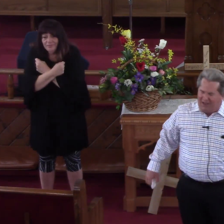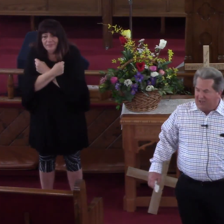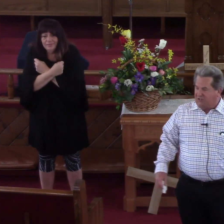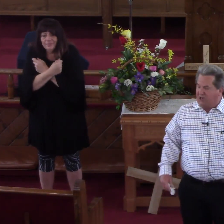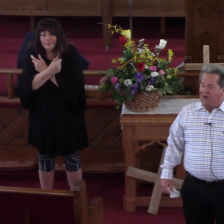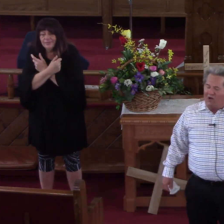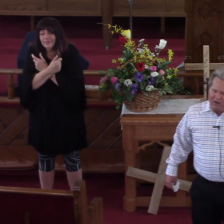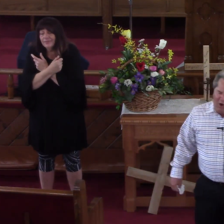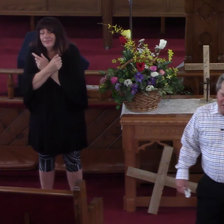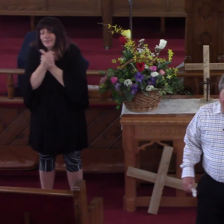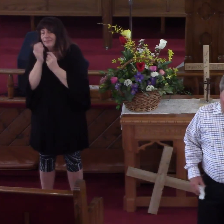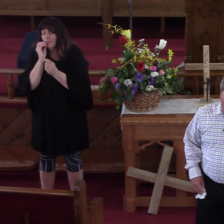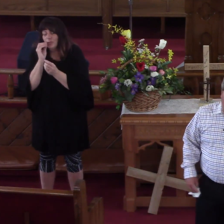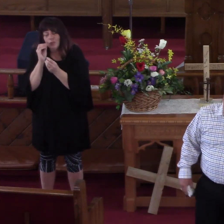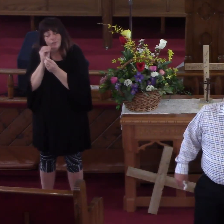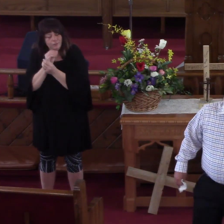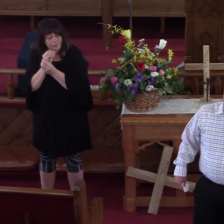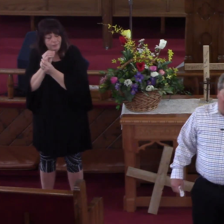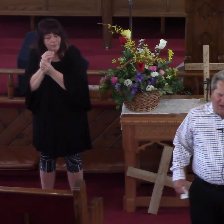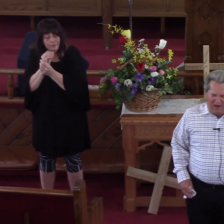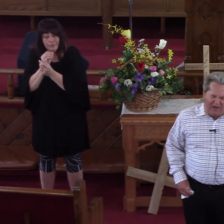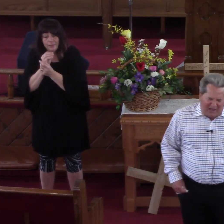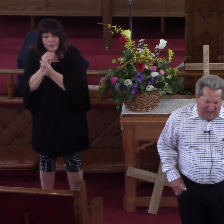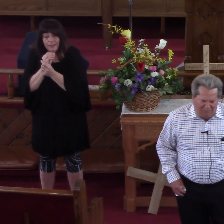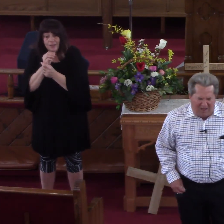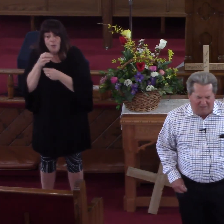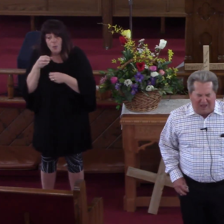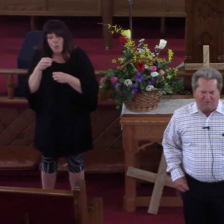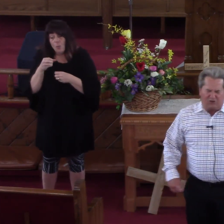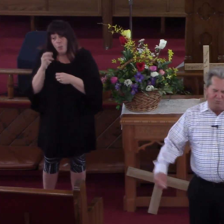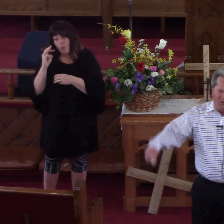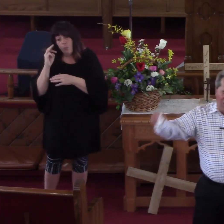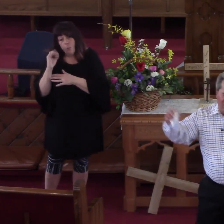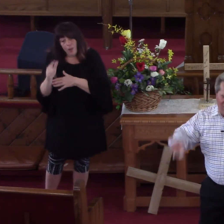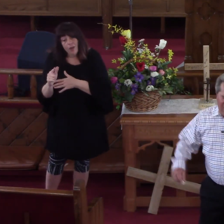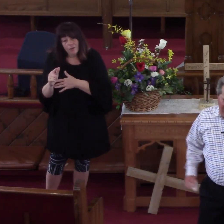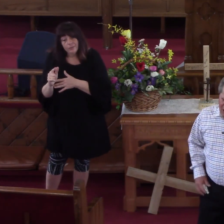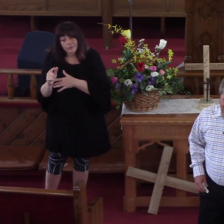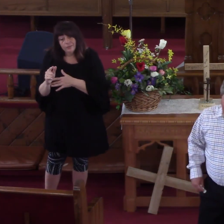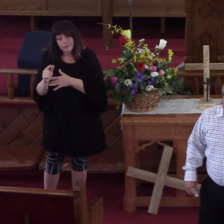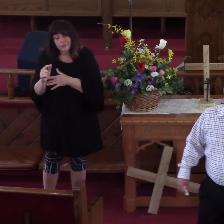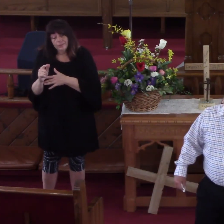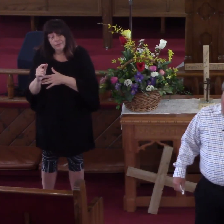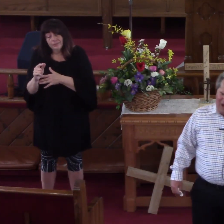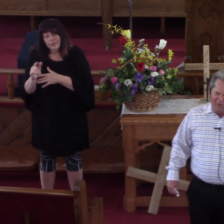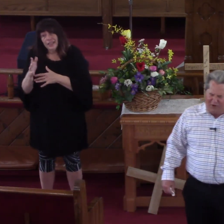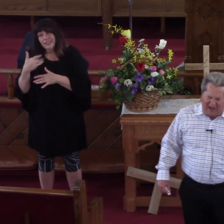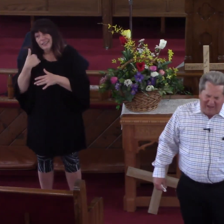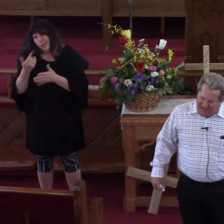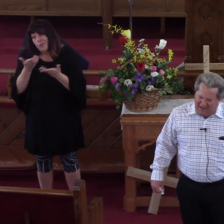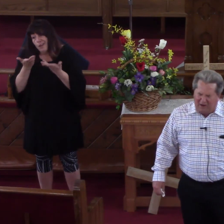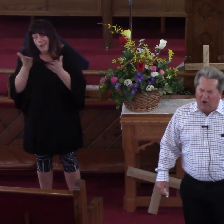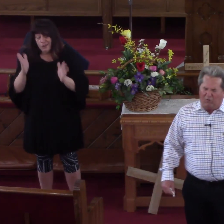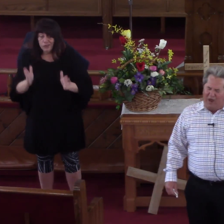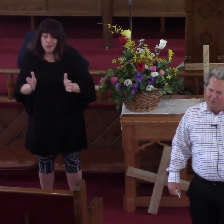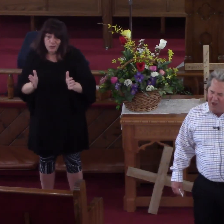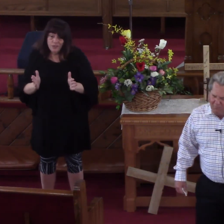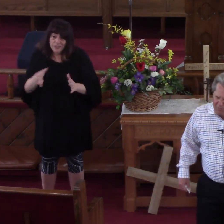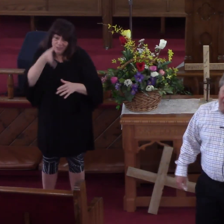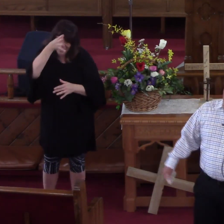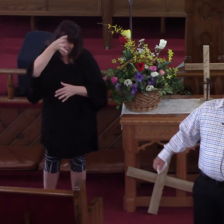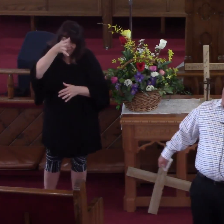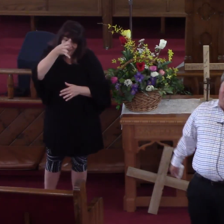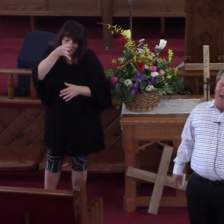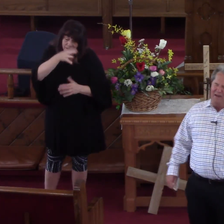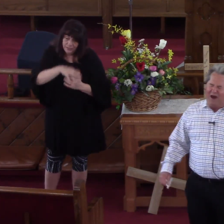him and he could sit all he wanted to. Well, I'll just be one of your hired service. The father, he had already